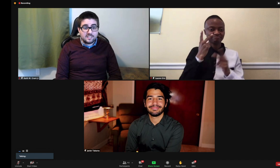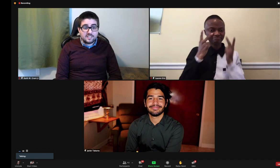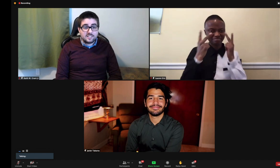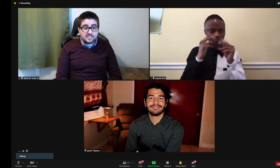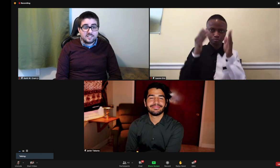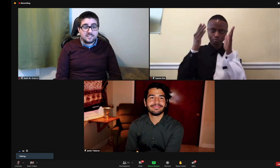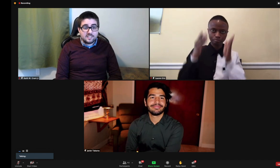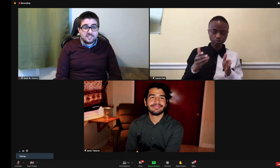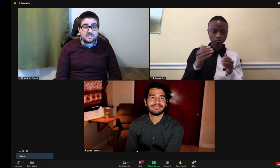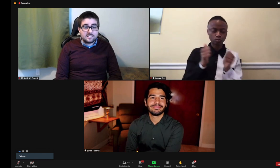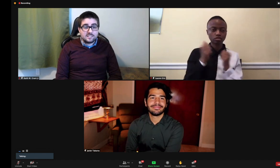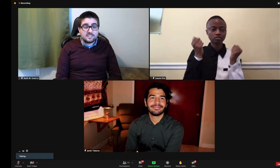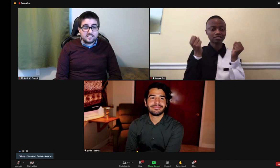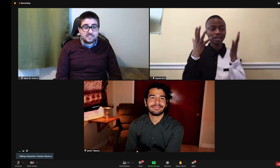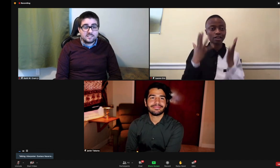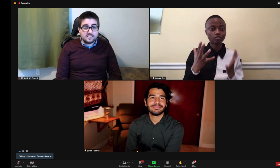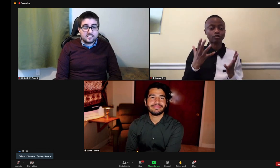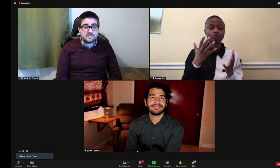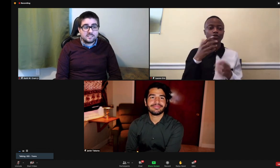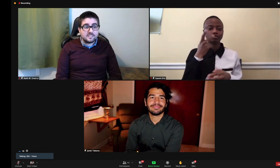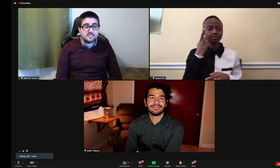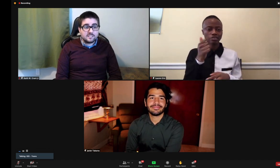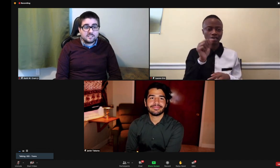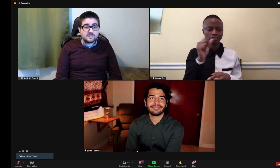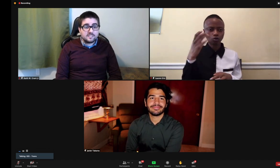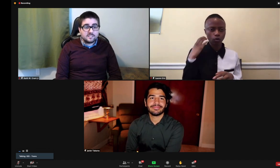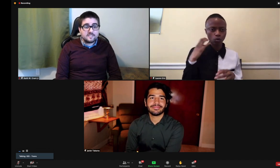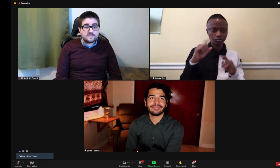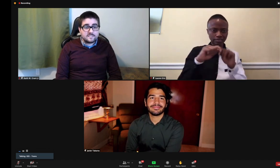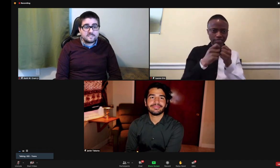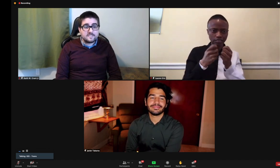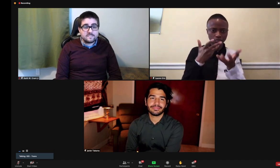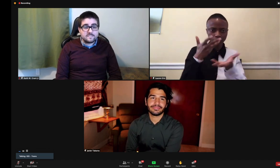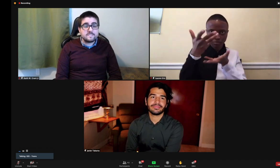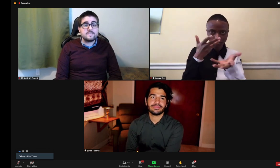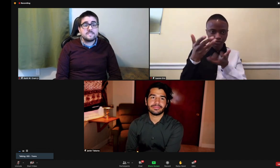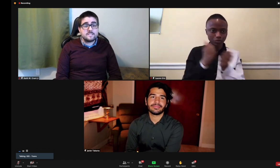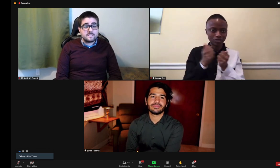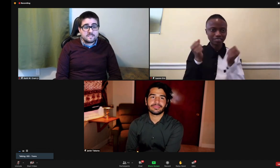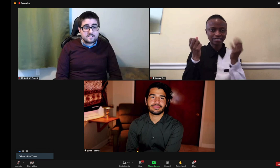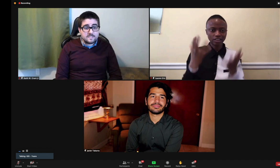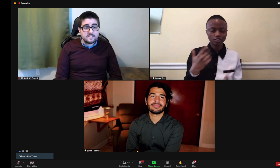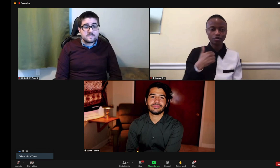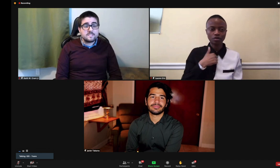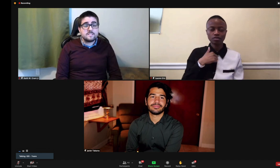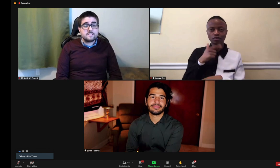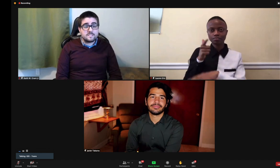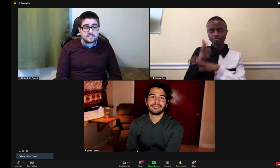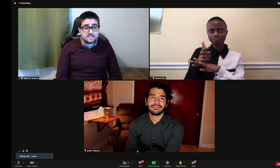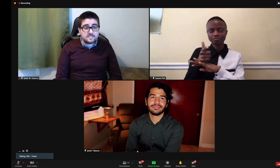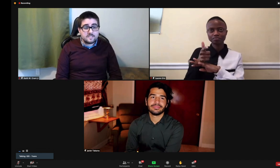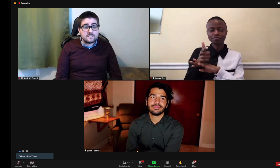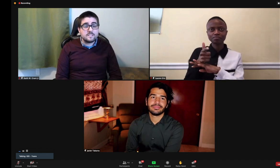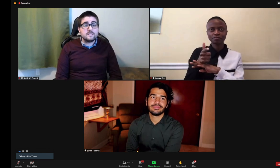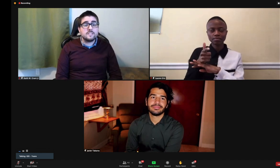I was working with Javier and we were thinking about the creative aspect. We would meet with the signer